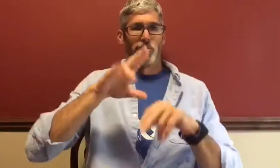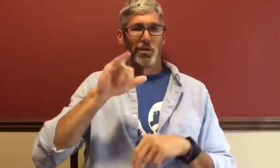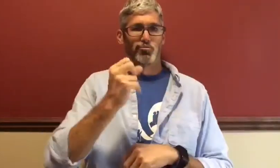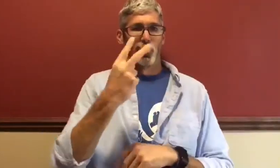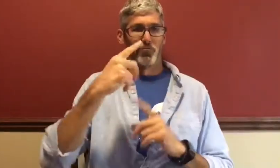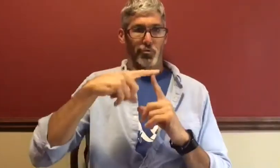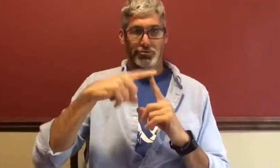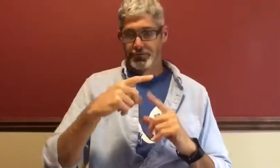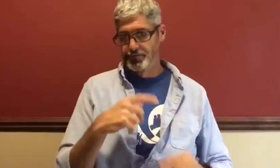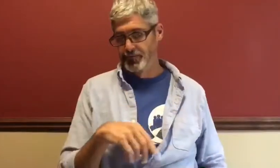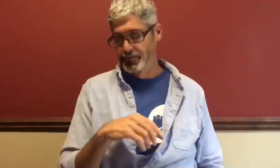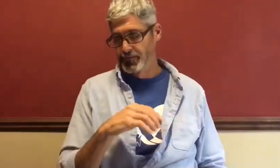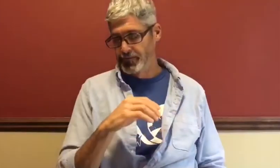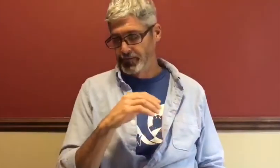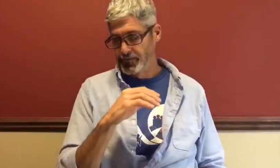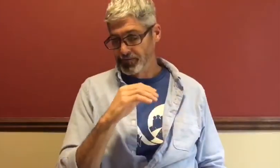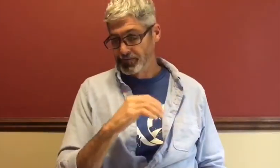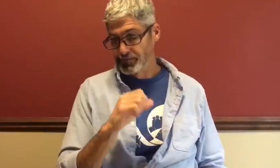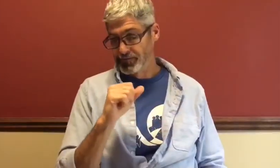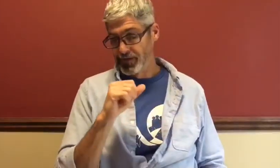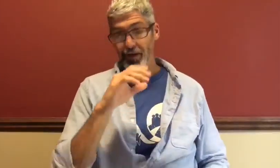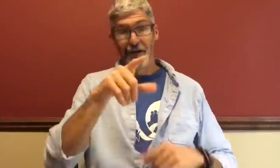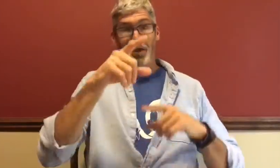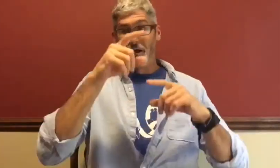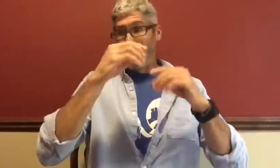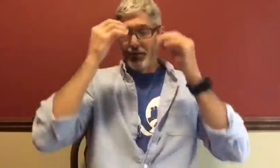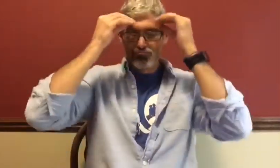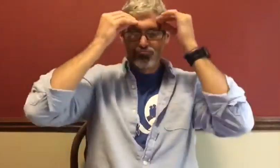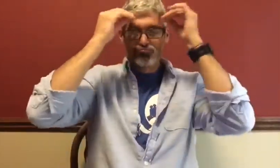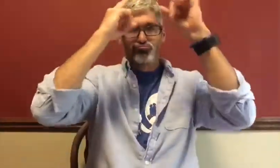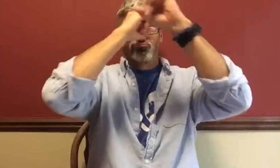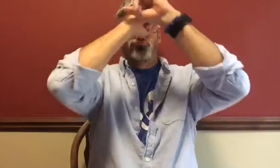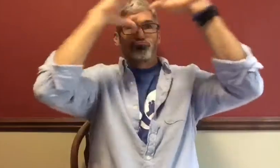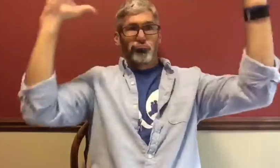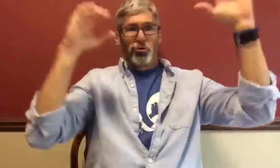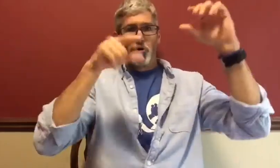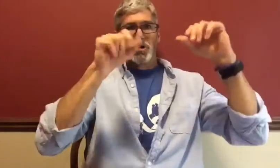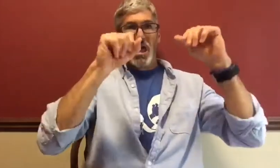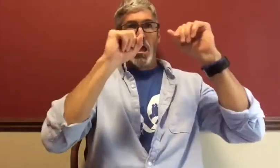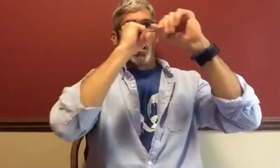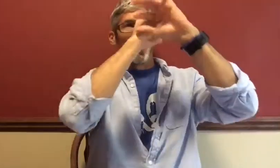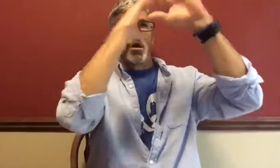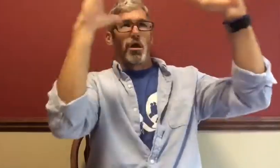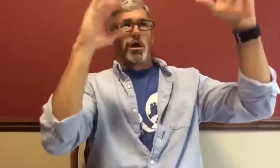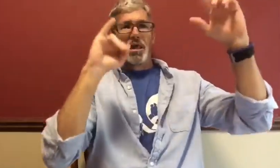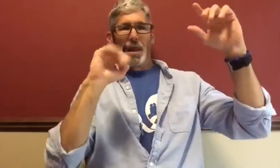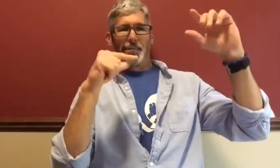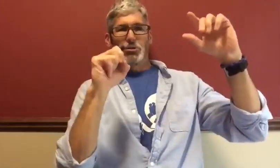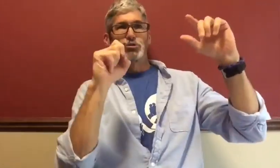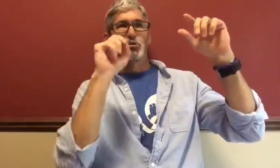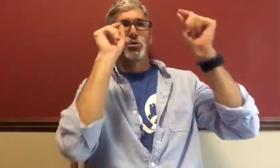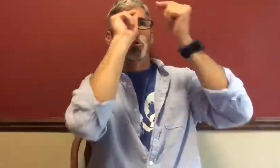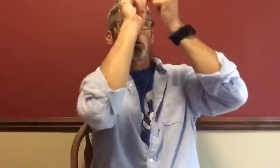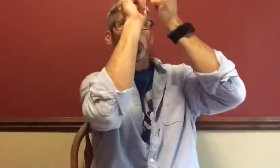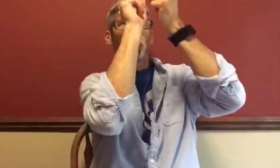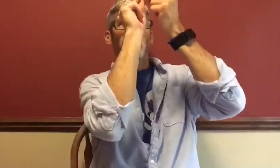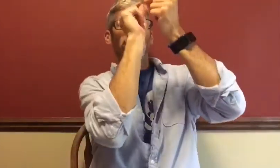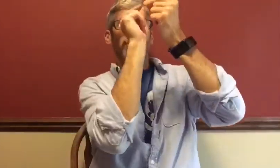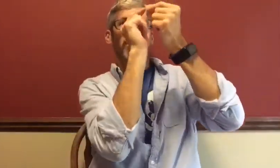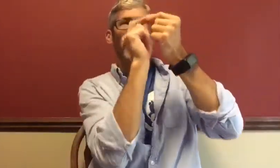Now, another benefit is the ability to generate images in your mind. Being able to visualize the image in detail.